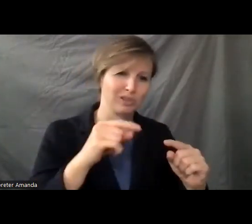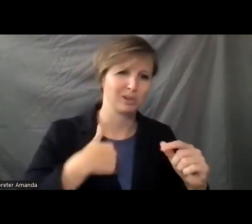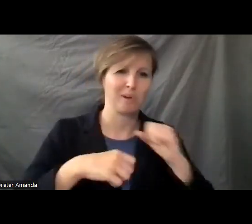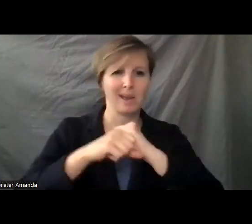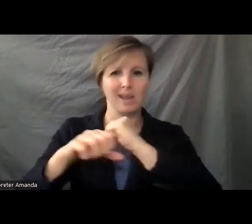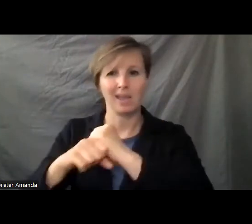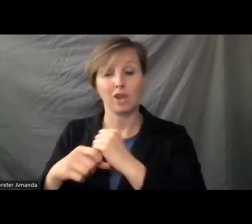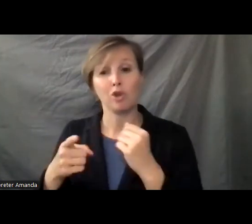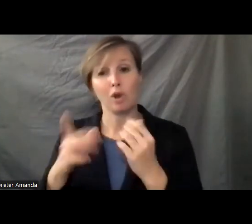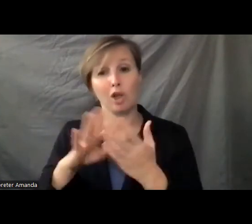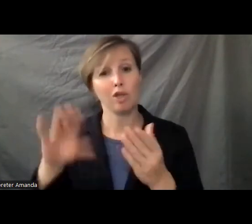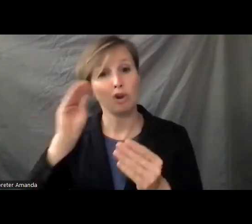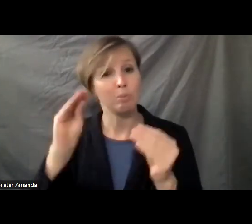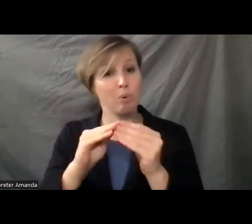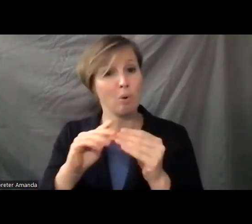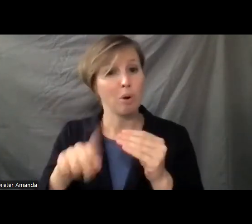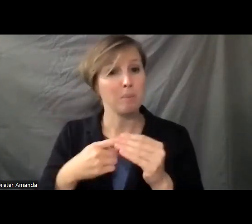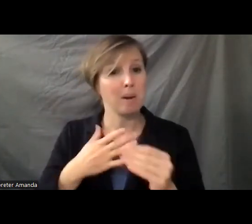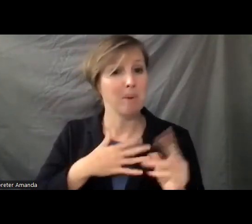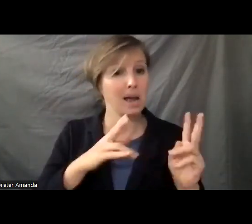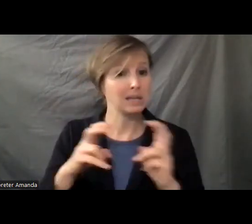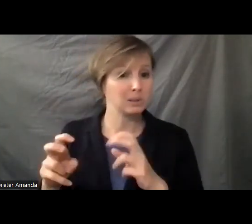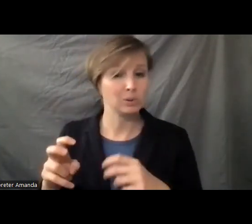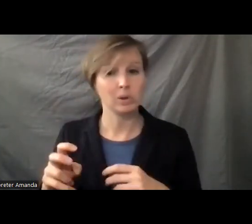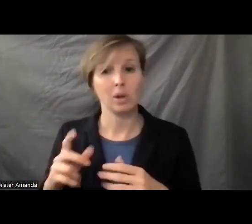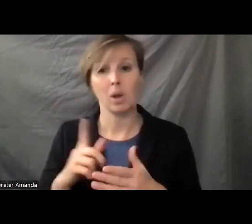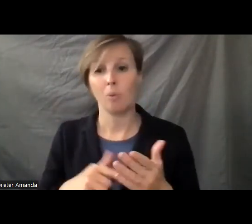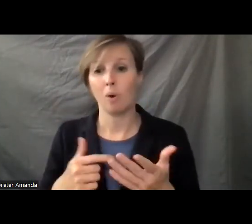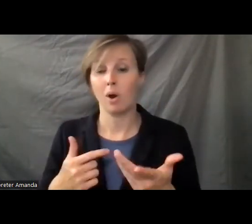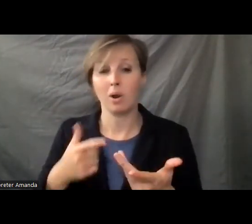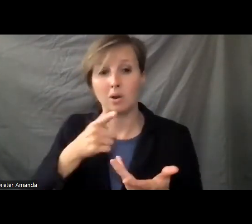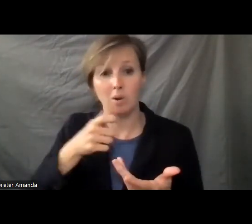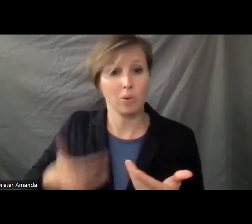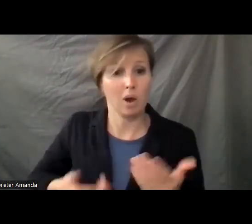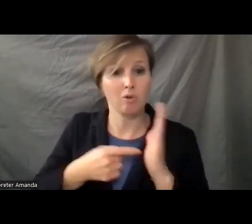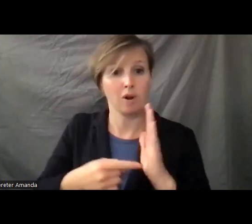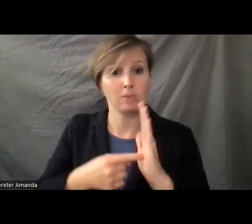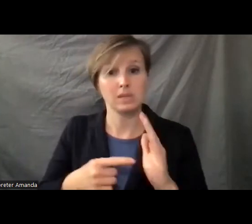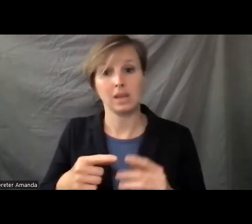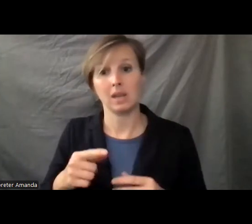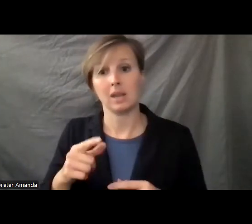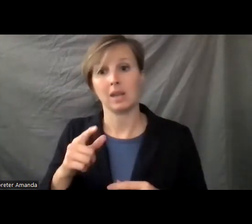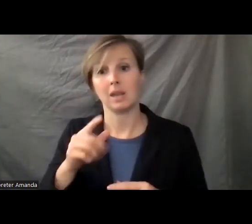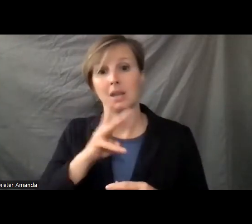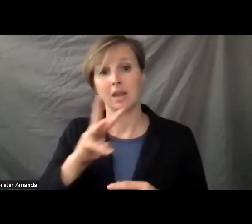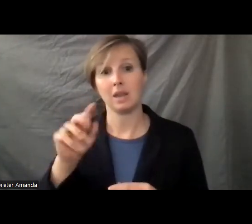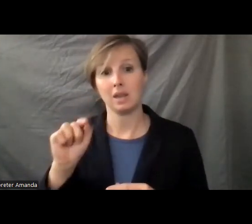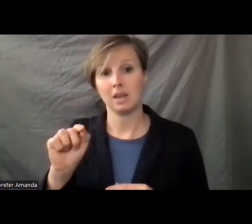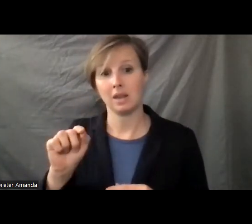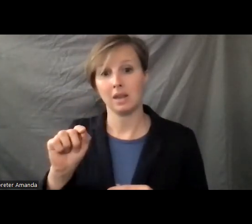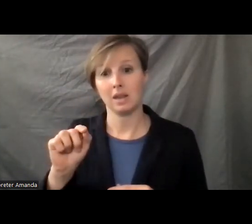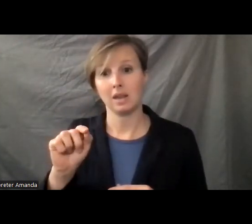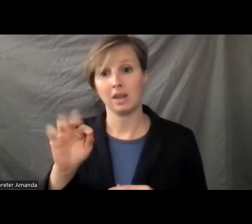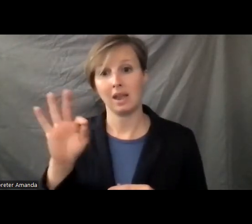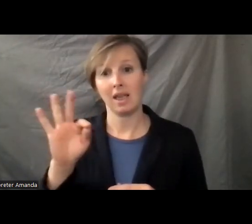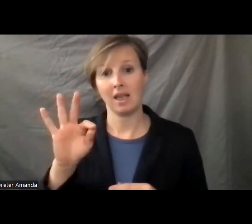If you want to find out more about where I stand on the issues and what I'm about, you can go to their website, which is www.F,